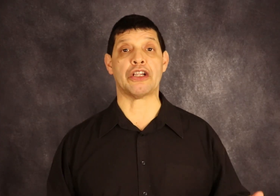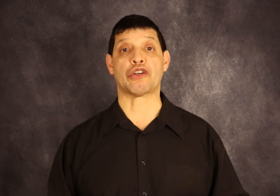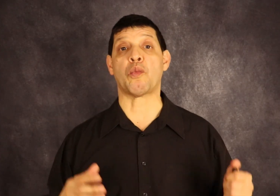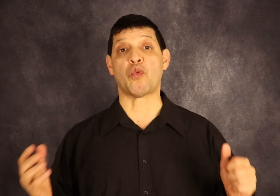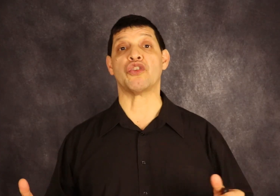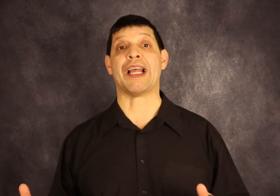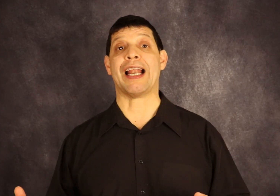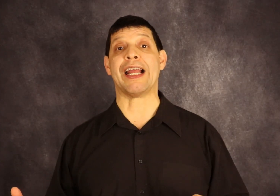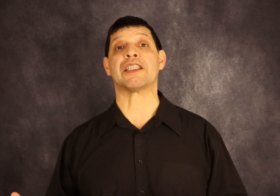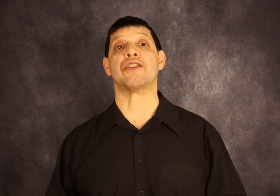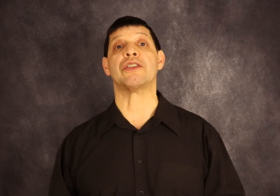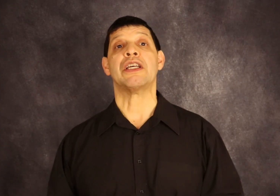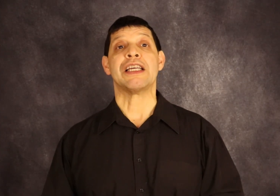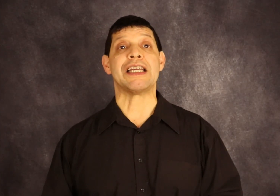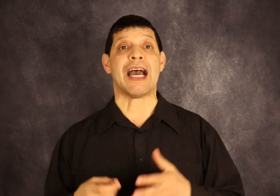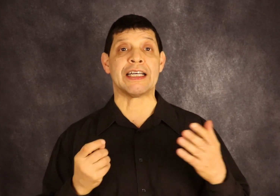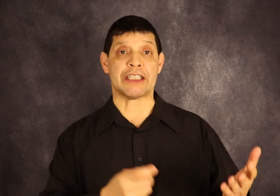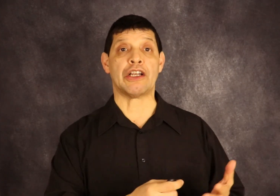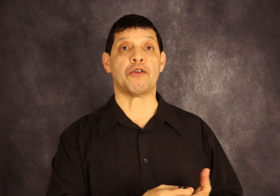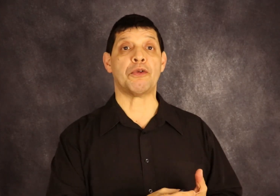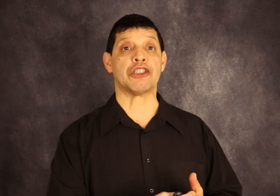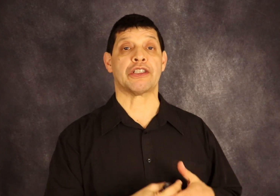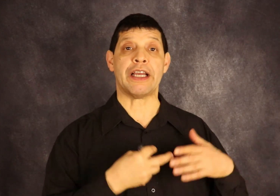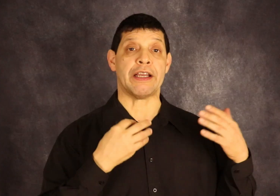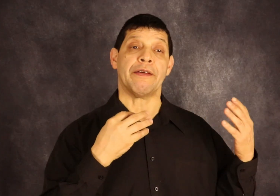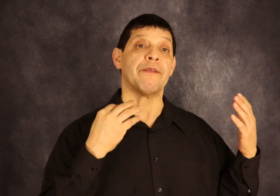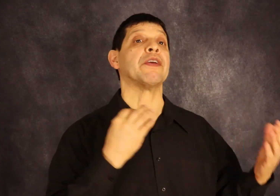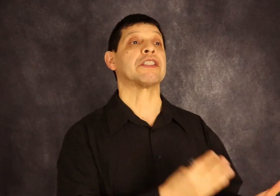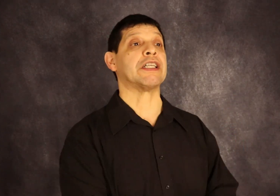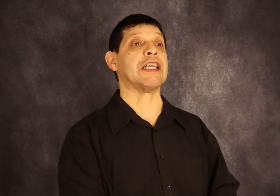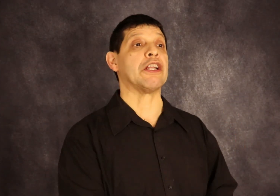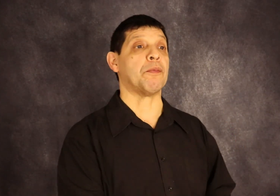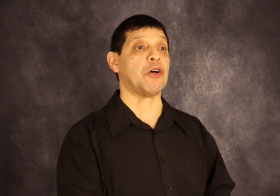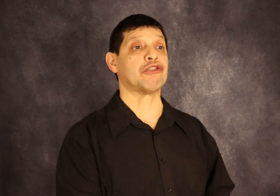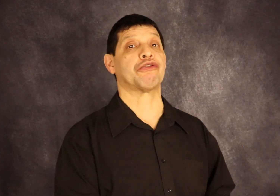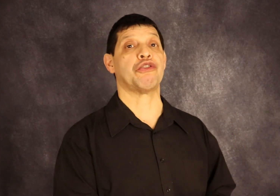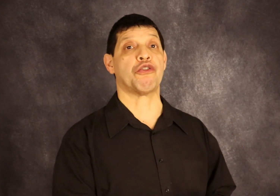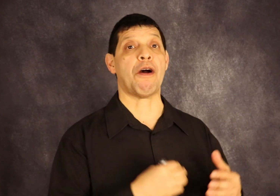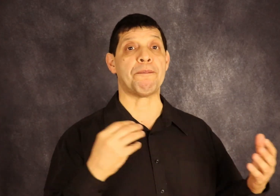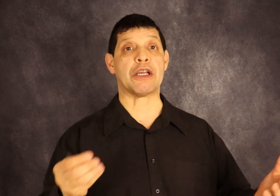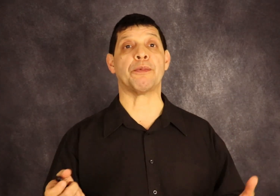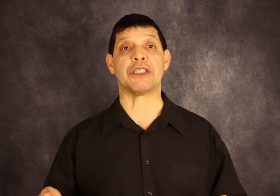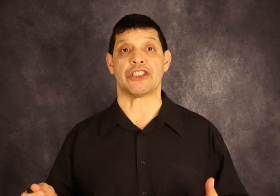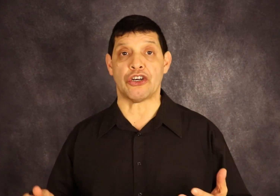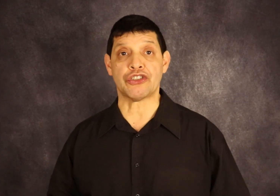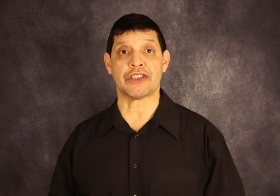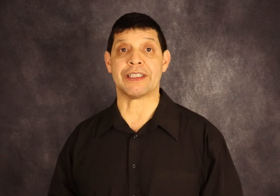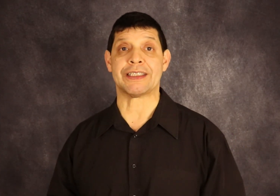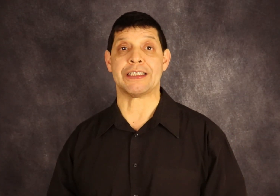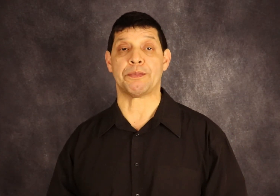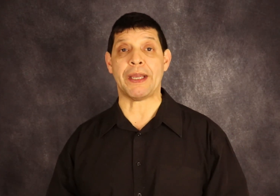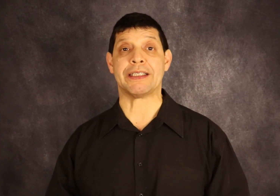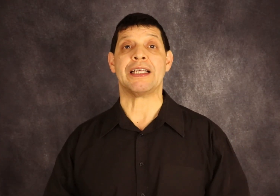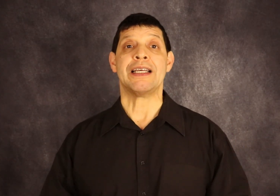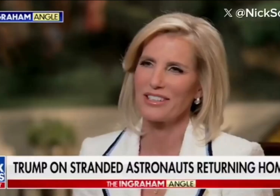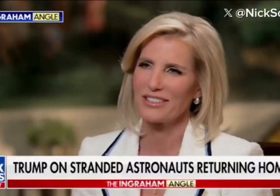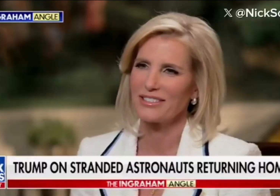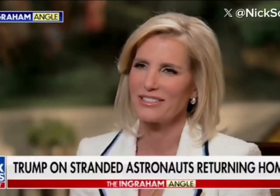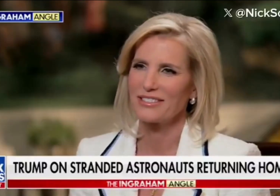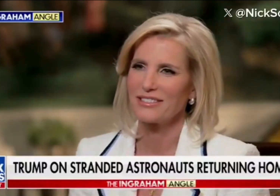Trump won the election, he asked Elon Musk, hey, Mr. Elon Musk, could you go and pick up these astronauts in space? So when I came